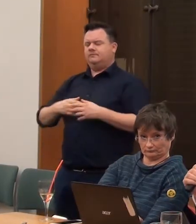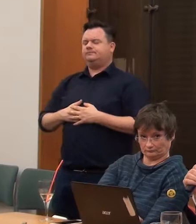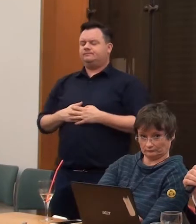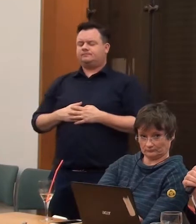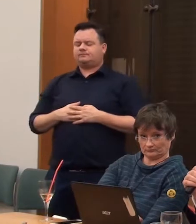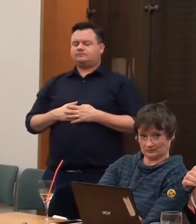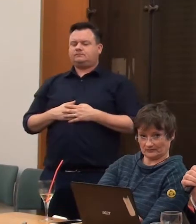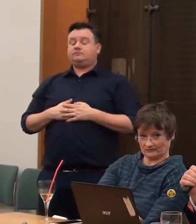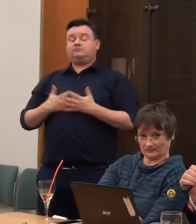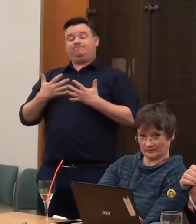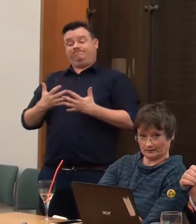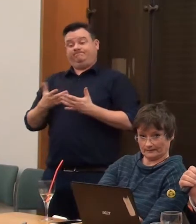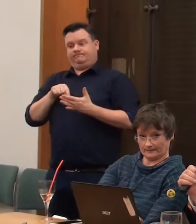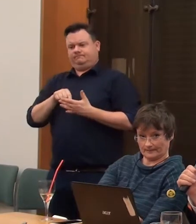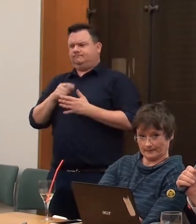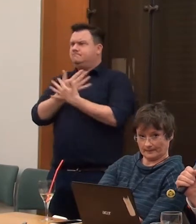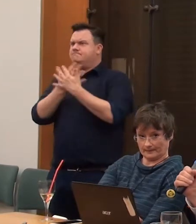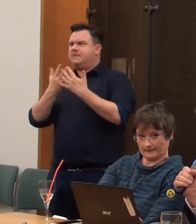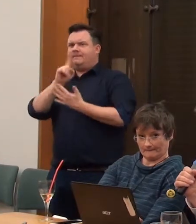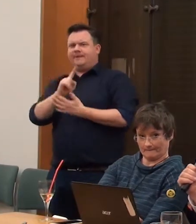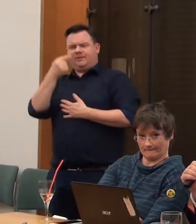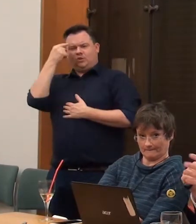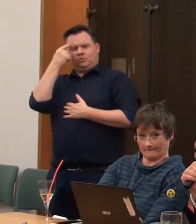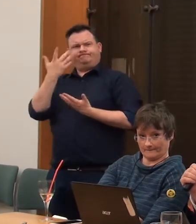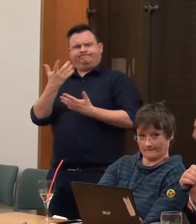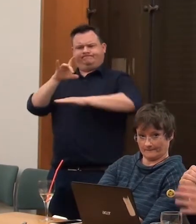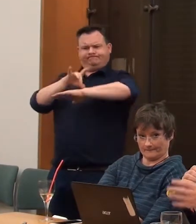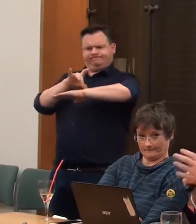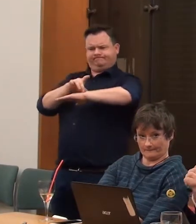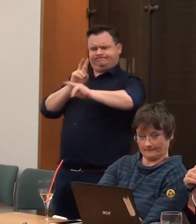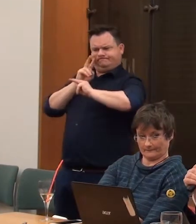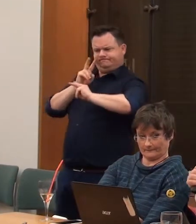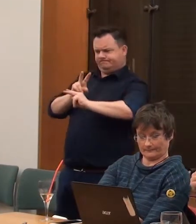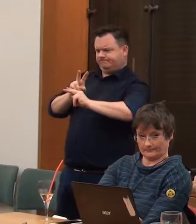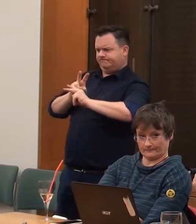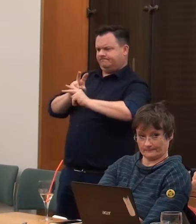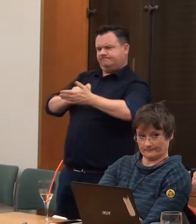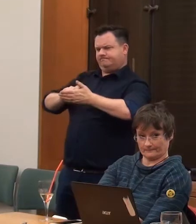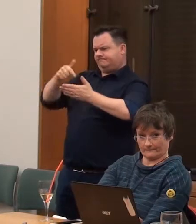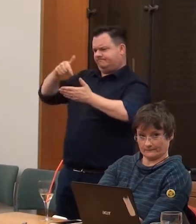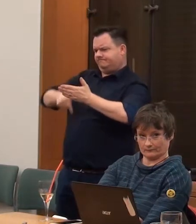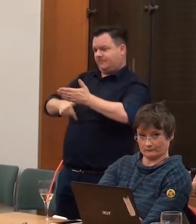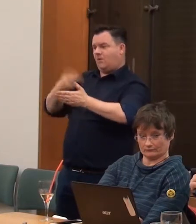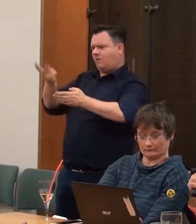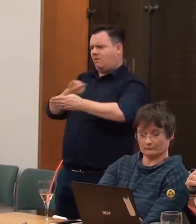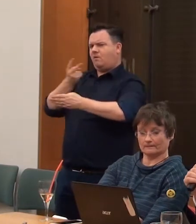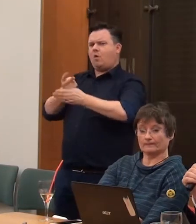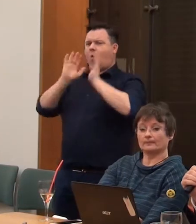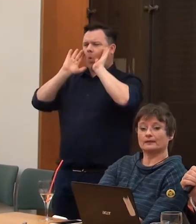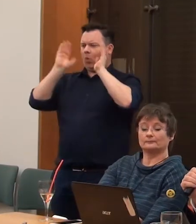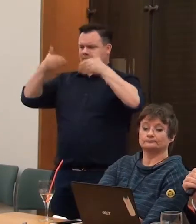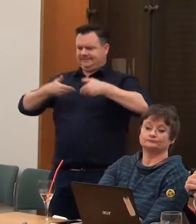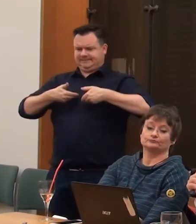period are now thought by many doctors who looked at their writings and everything else that both were on the autistic spectrum,